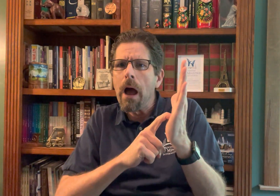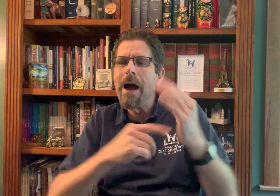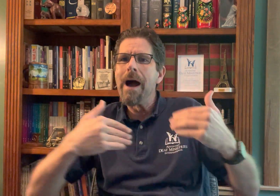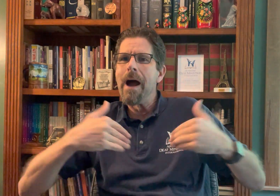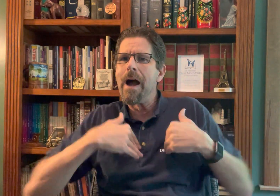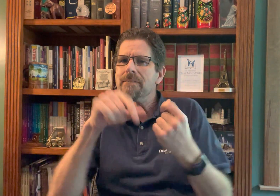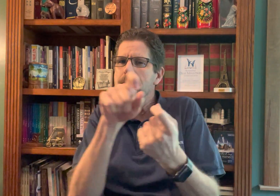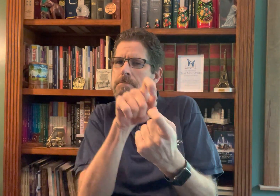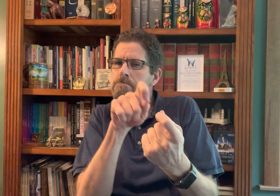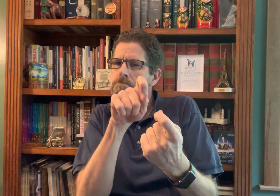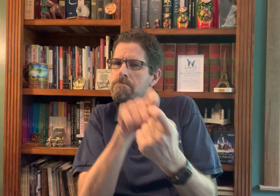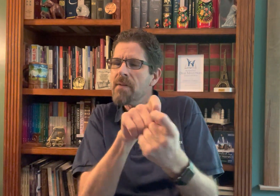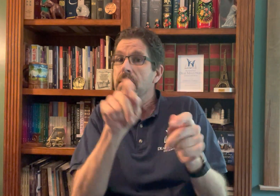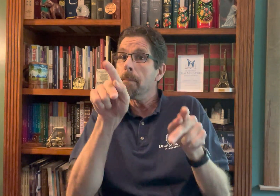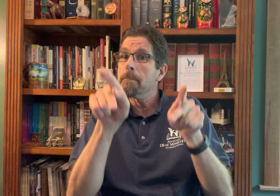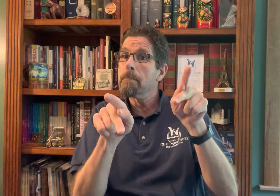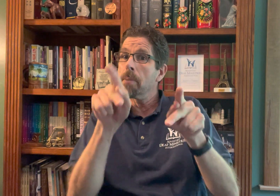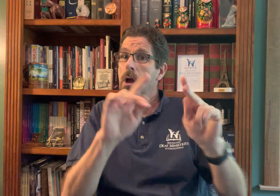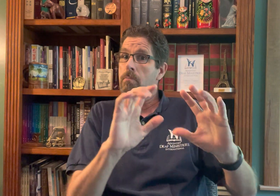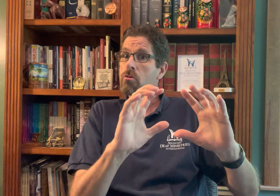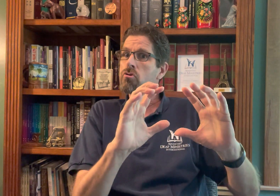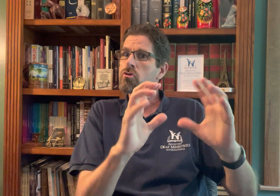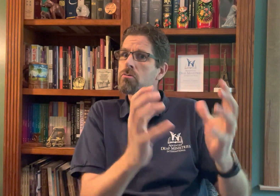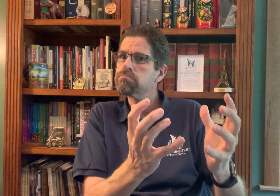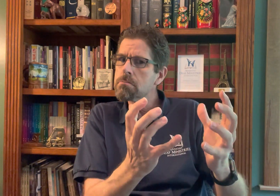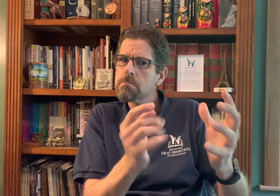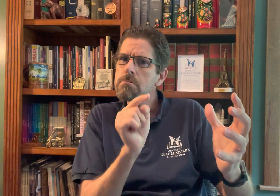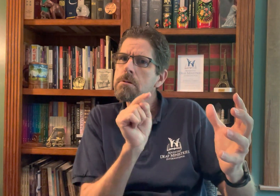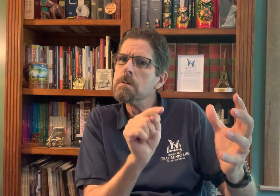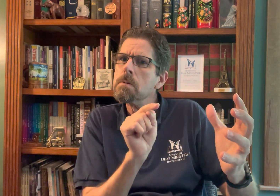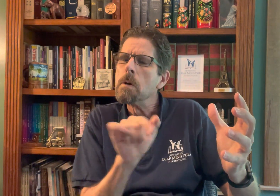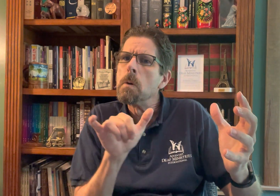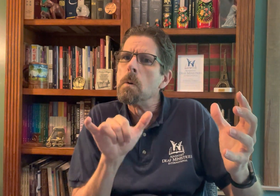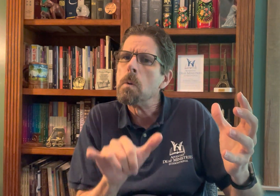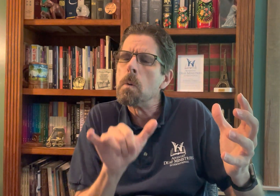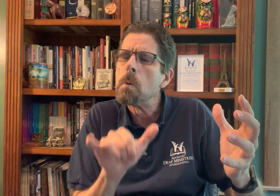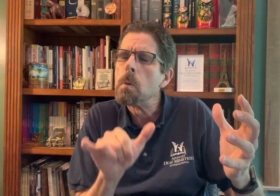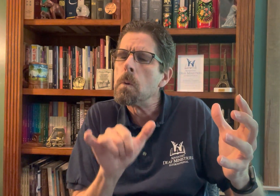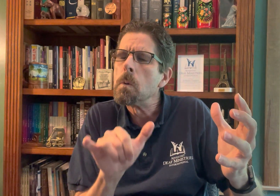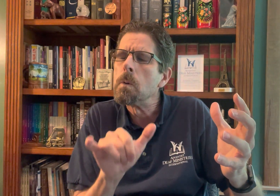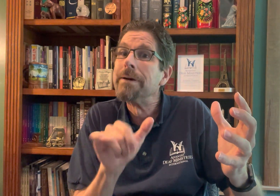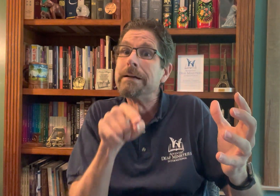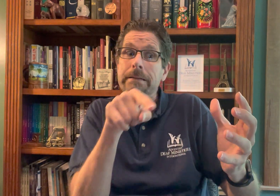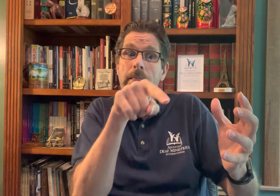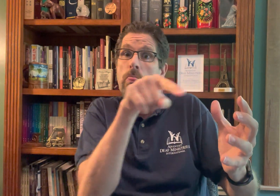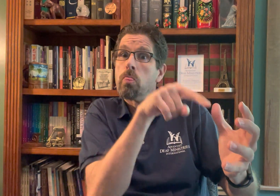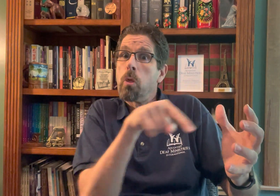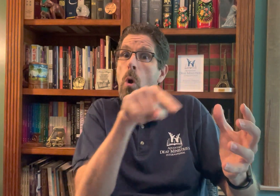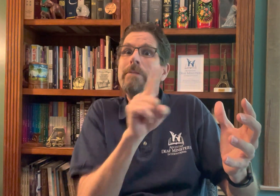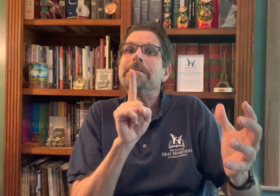The world church has recognized specific people groups.